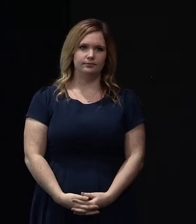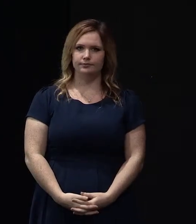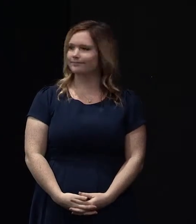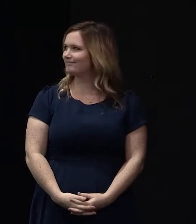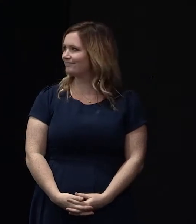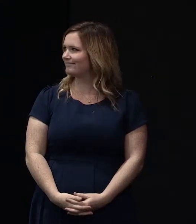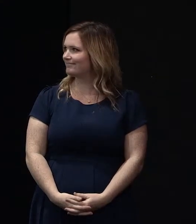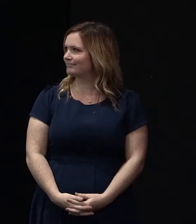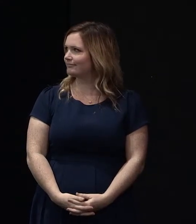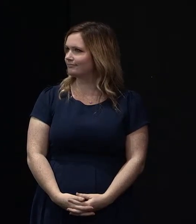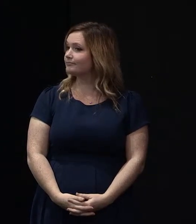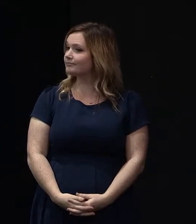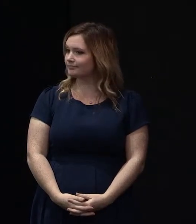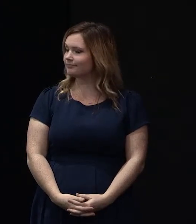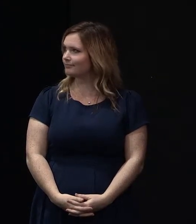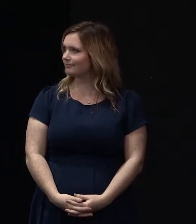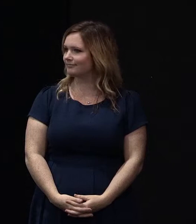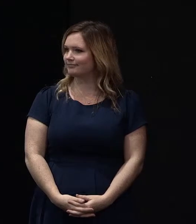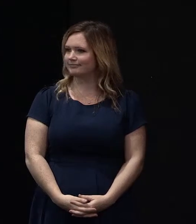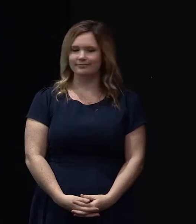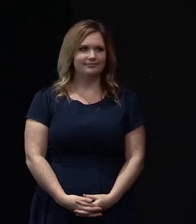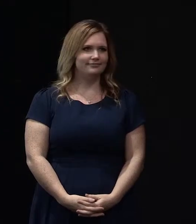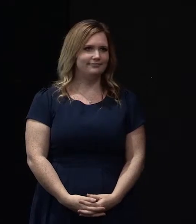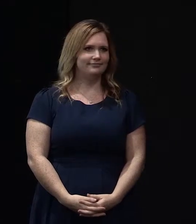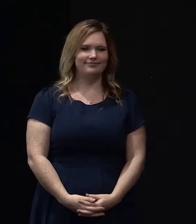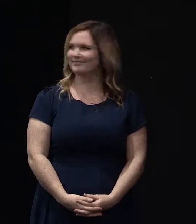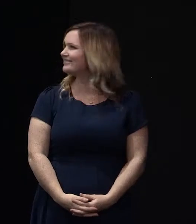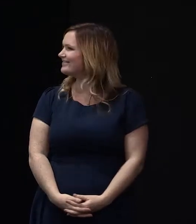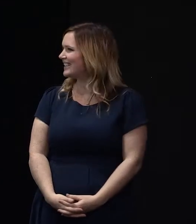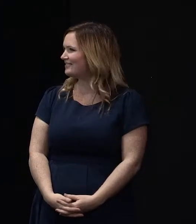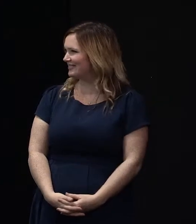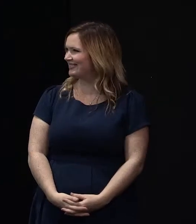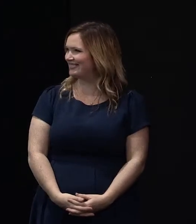How long did it take? About 15 minutes? Could you keep up?